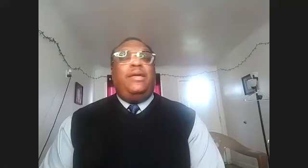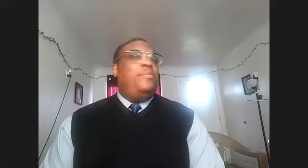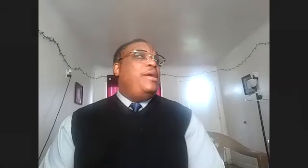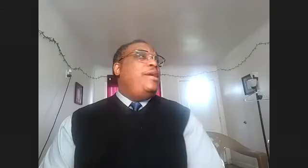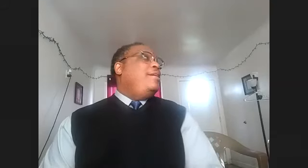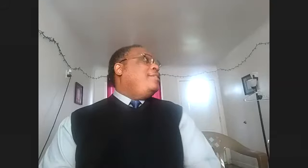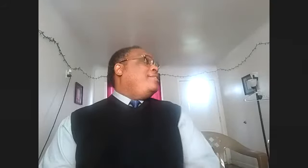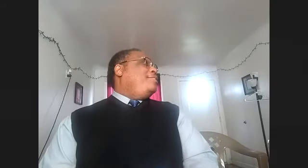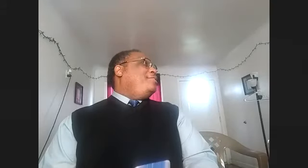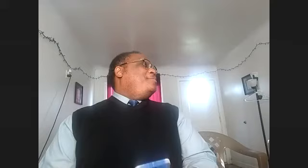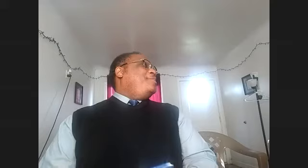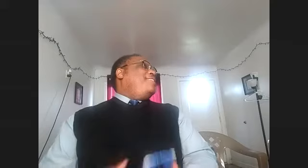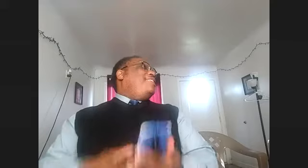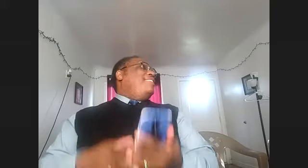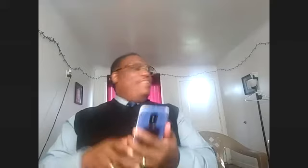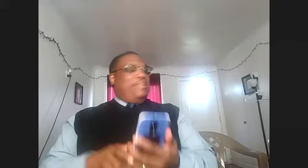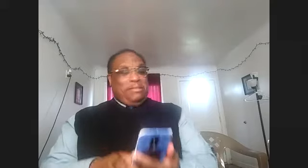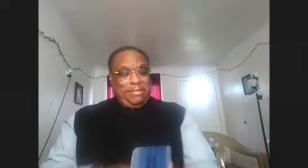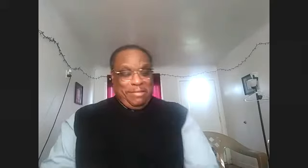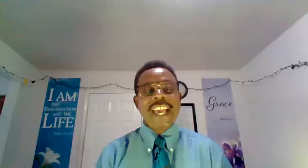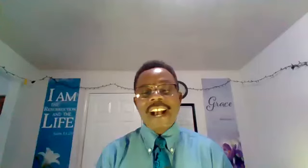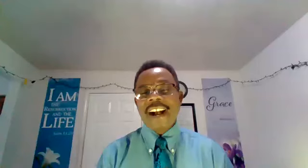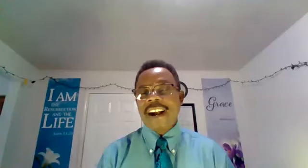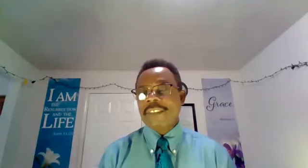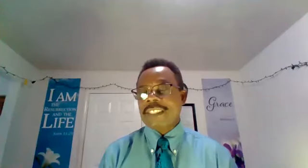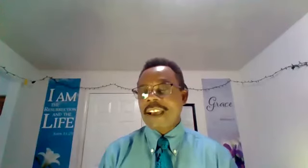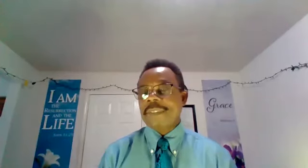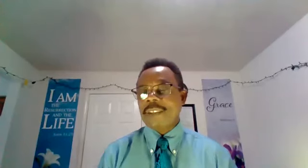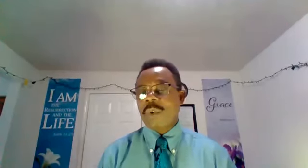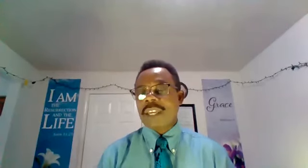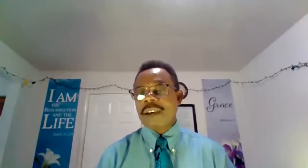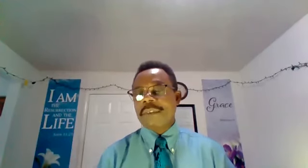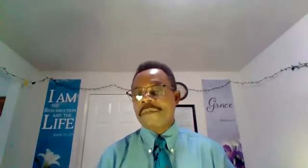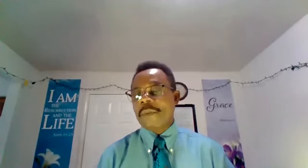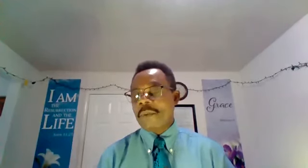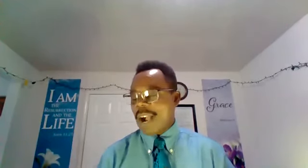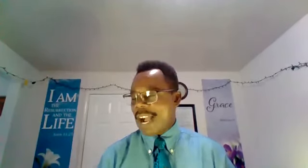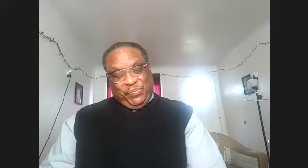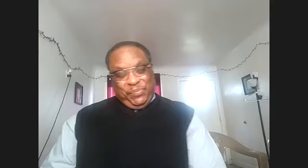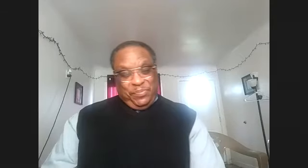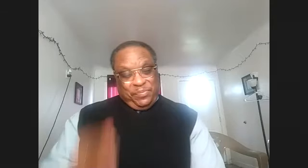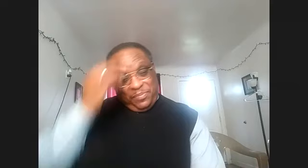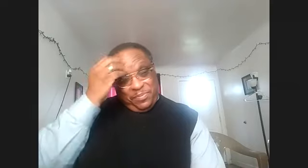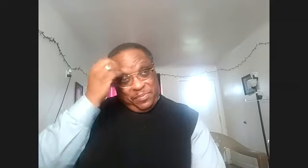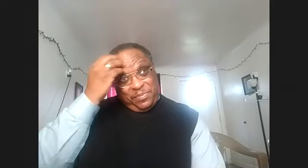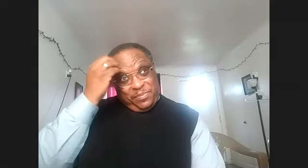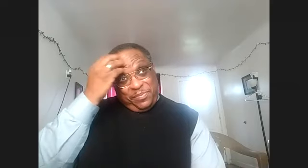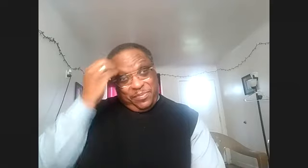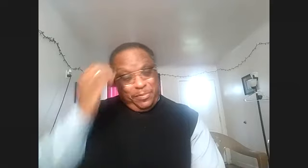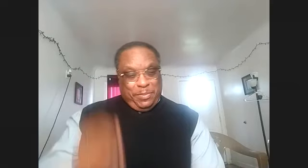Amen. Amen. Amen. Something quick before I thank you so very much. Before